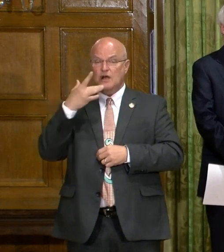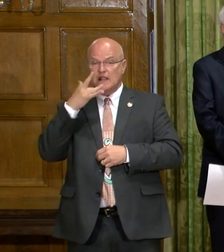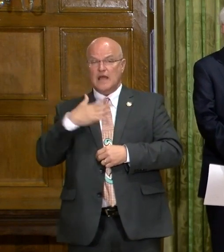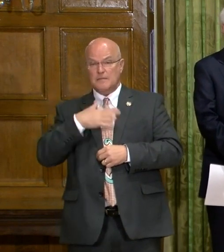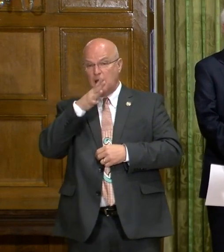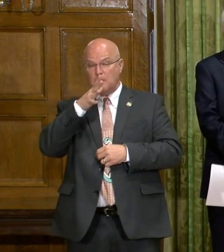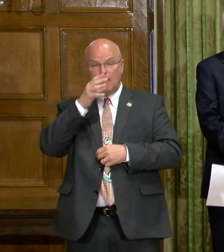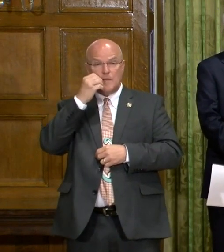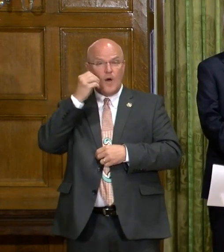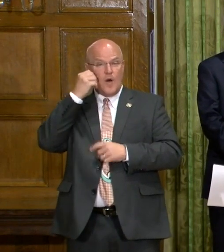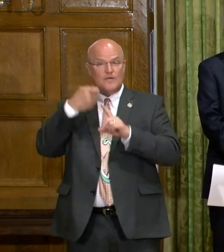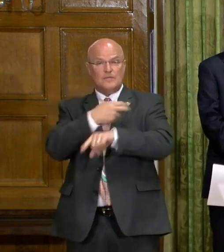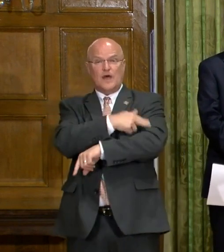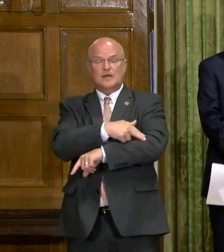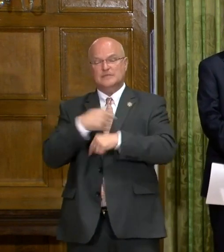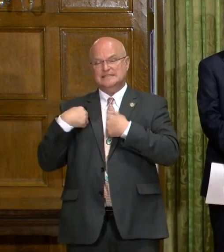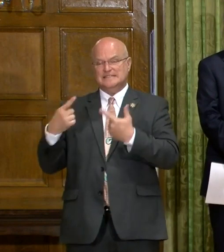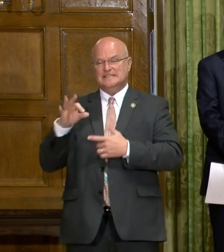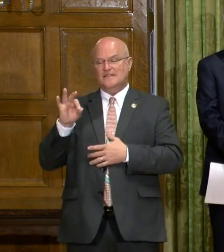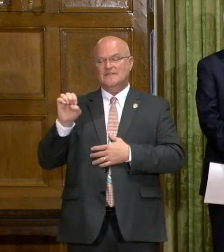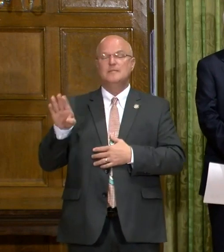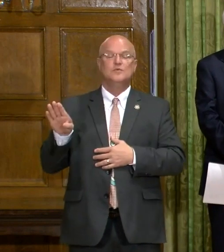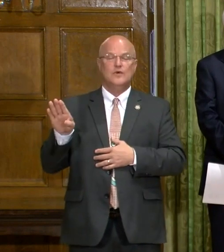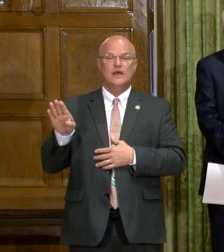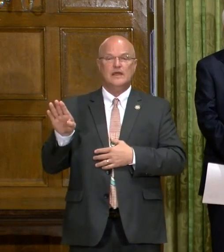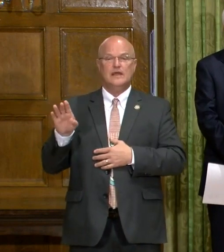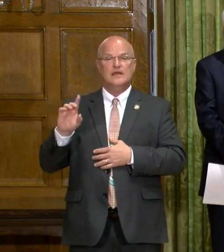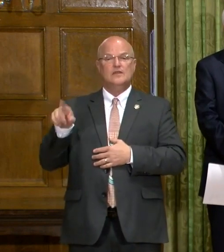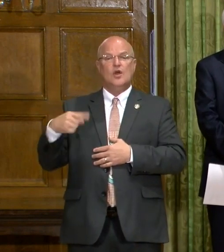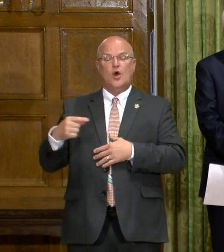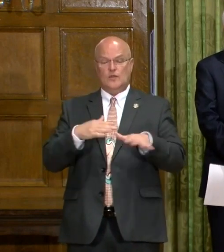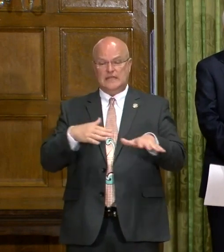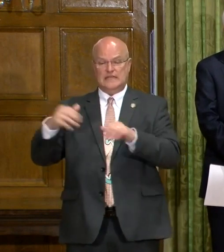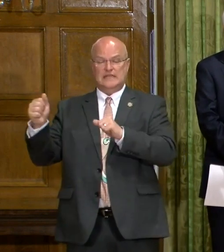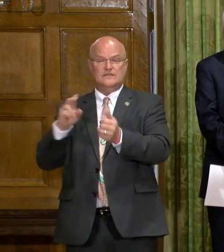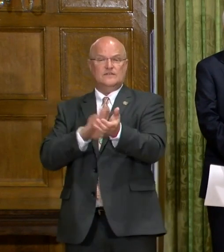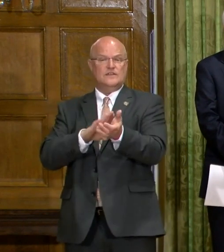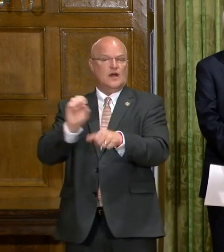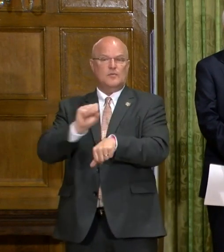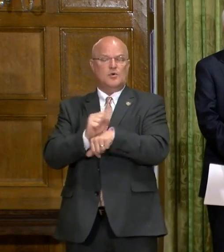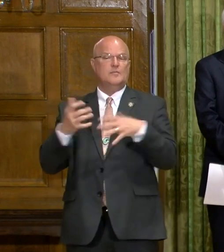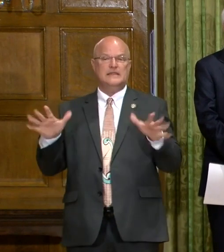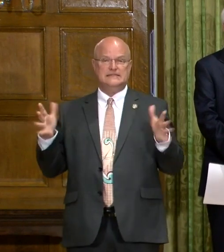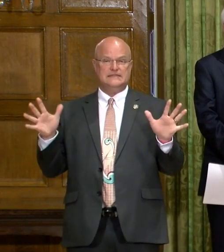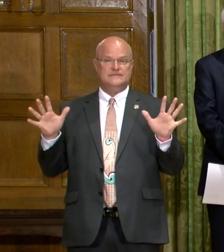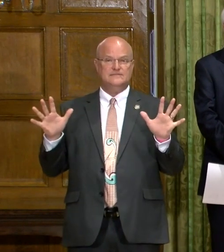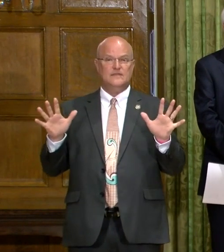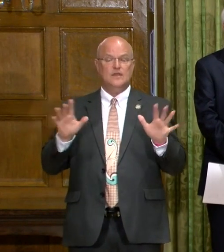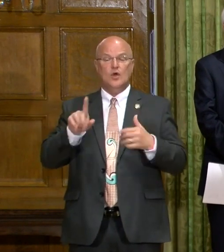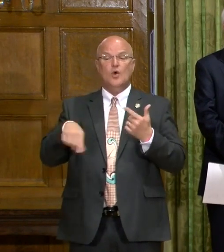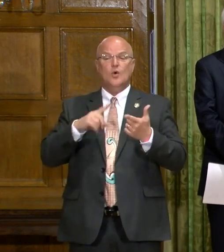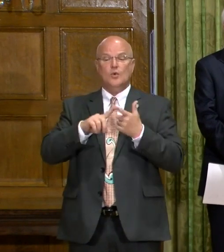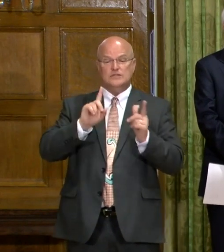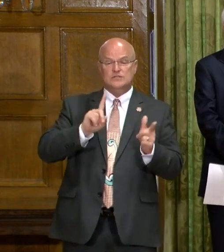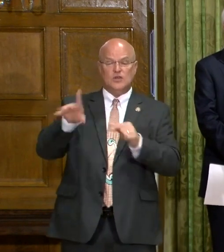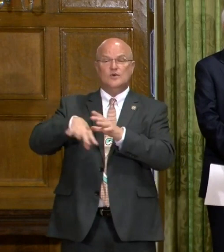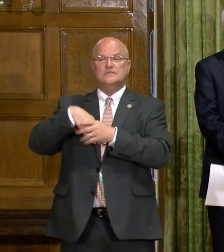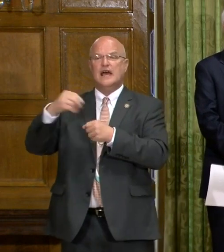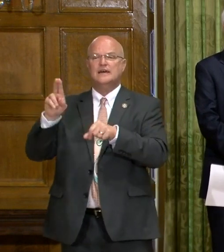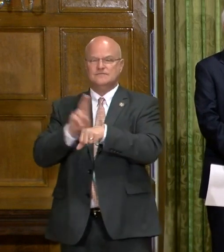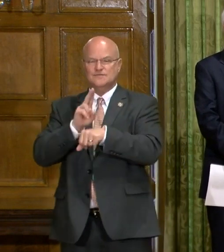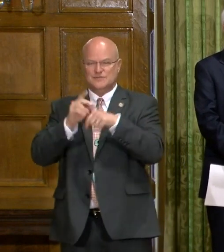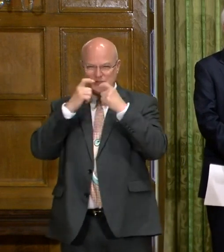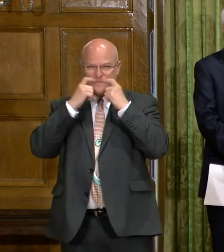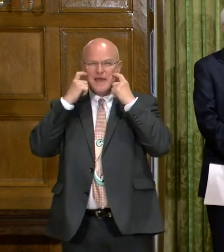my mom has been home from the hospital since February, and she only leaves for doctor's appointments. So when she does go out, she